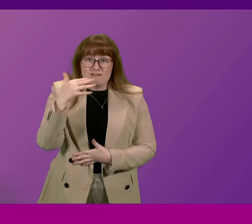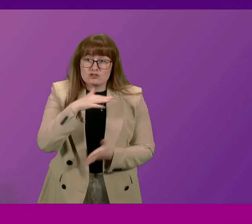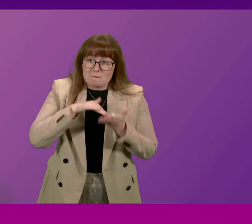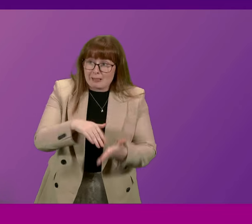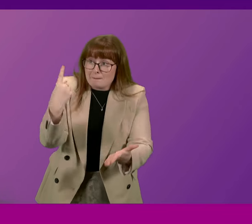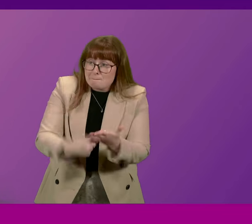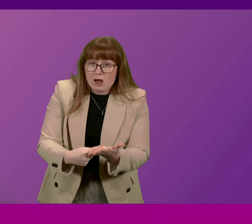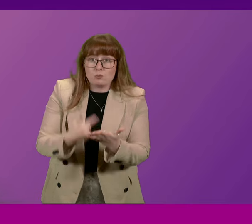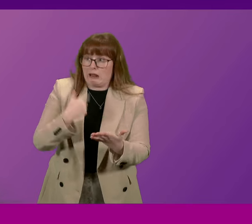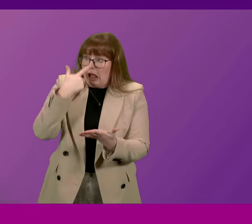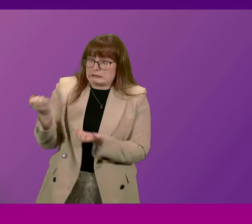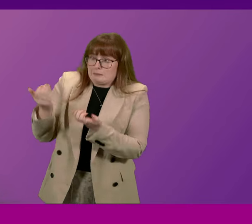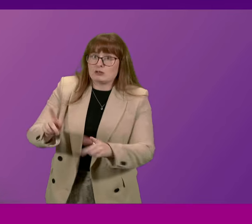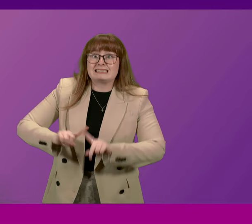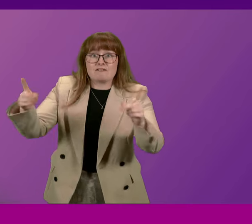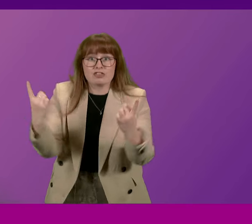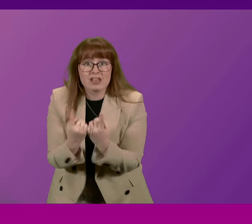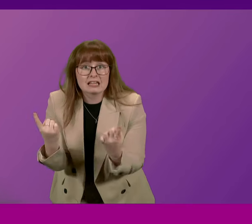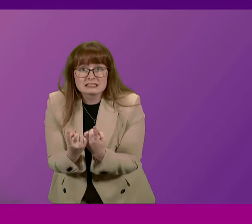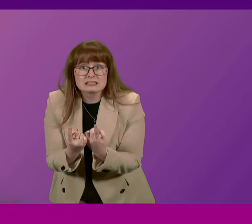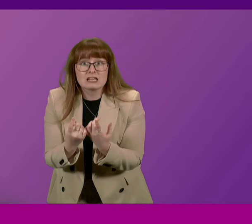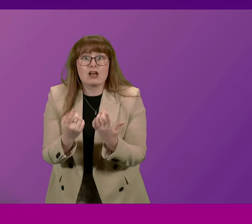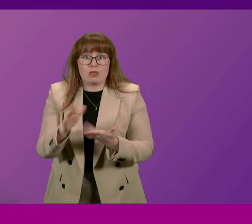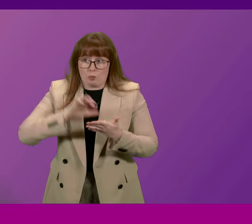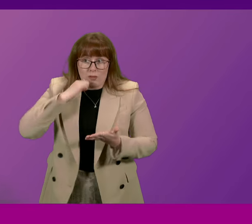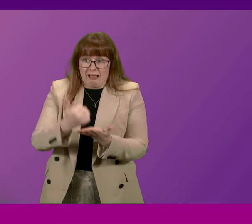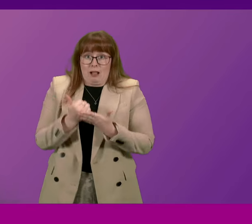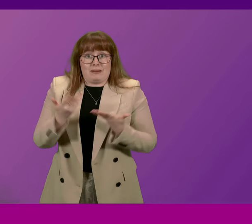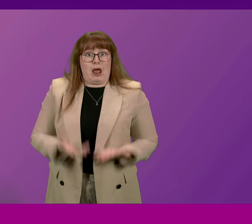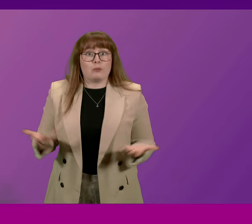at our disposal to duel the A9, which would have helped.